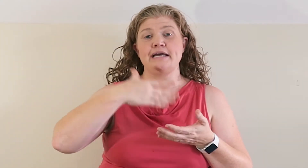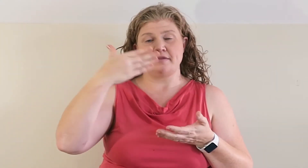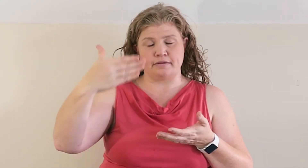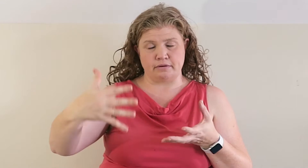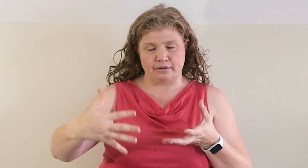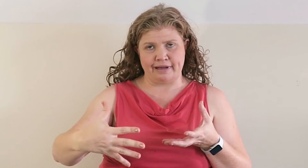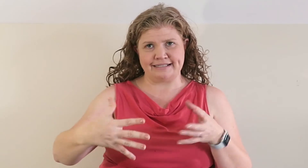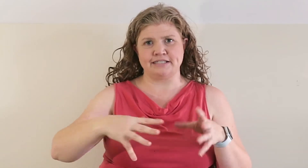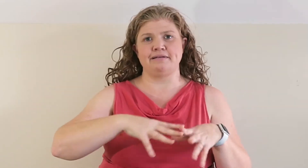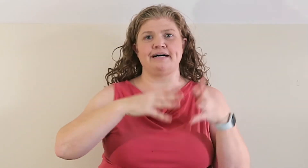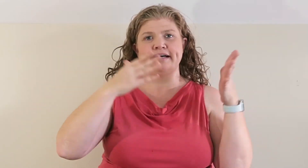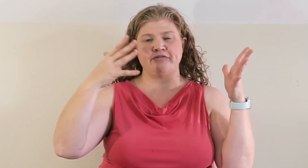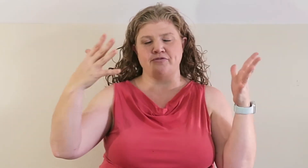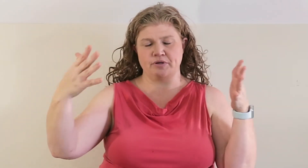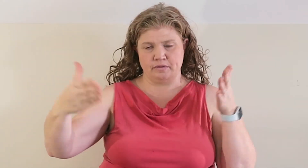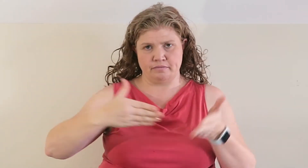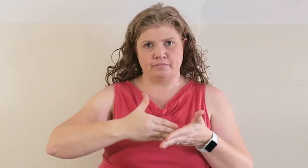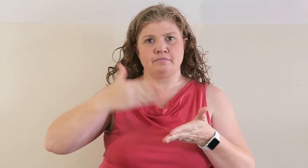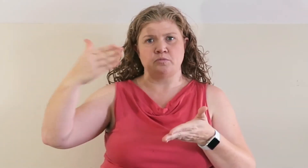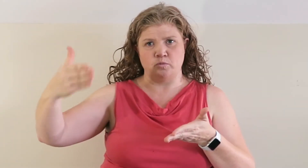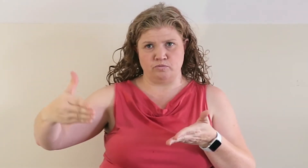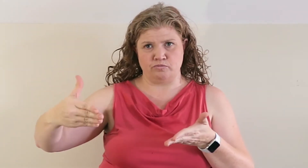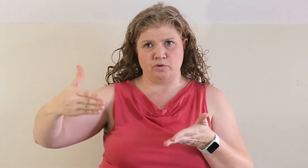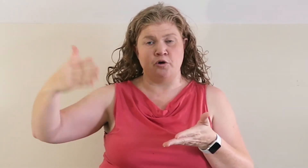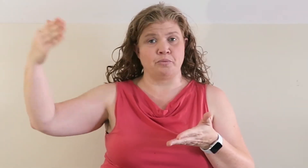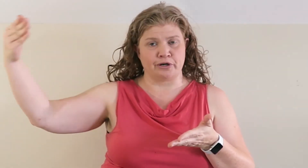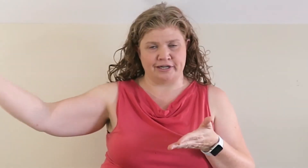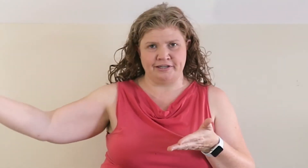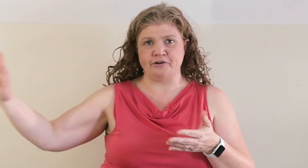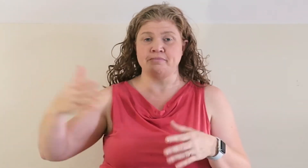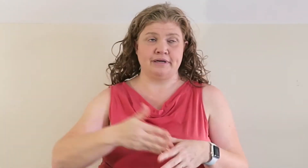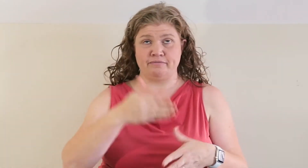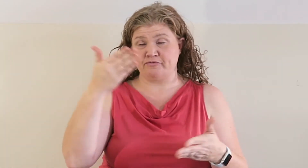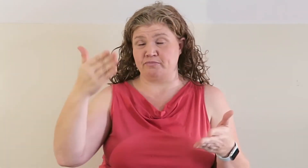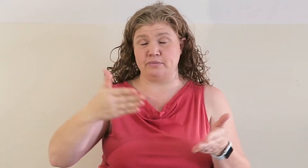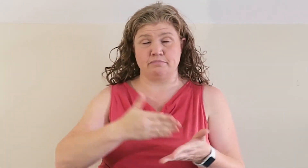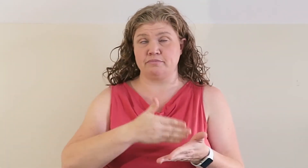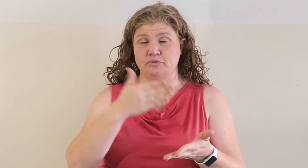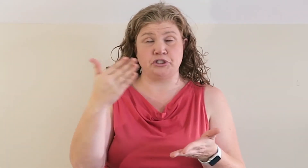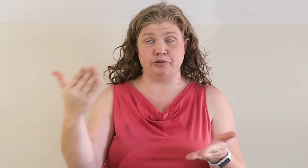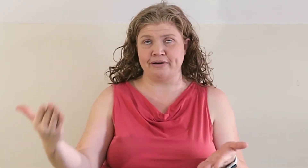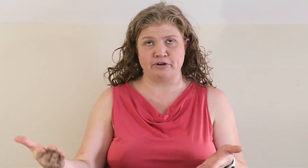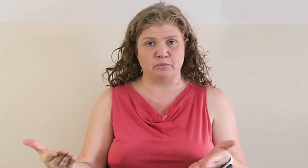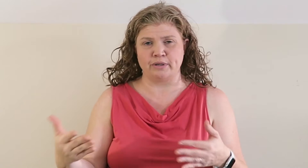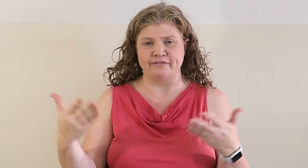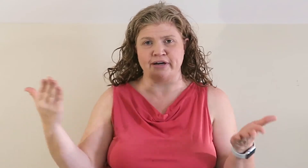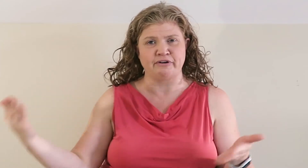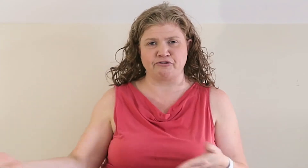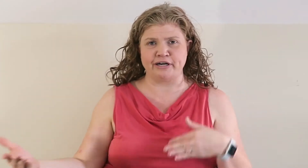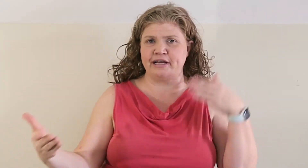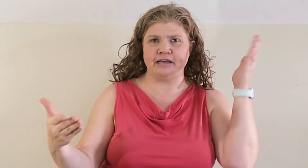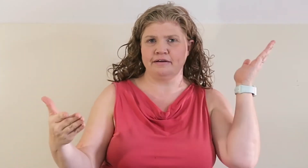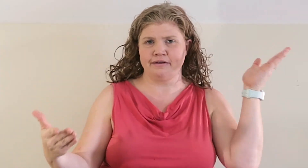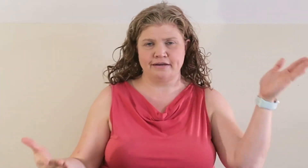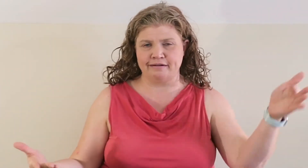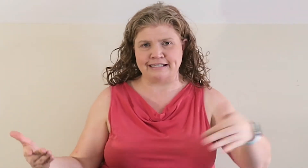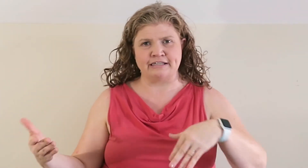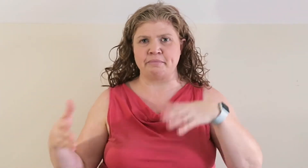the classes live, homework, you know, is due every whatever, every Friday, classes on